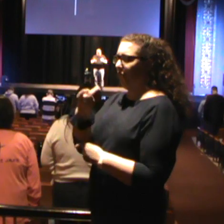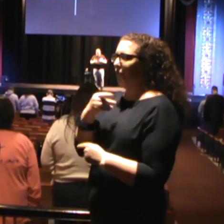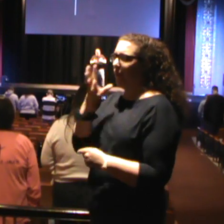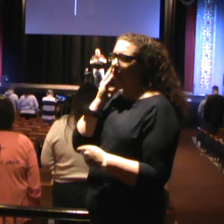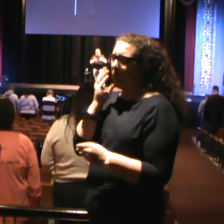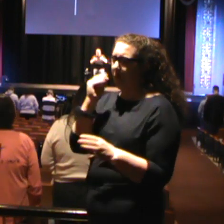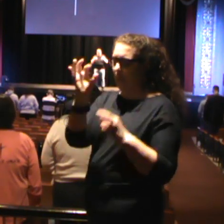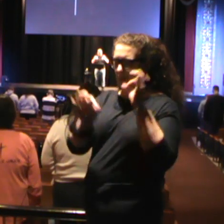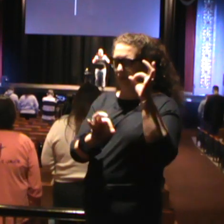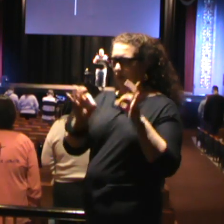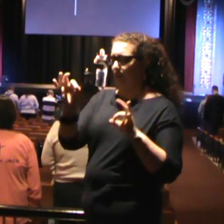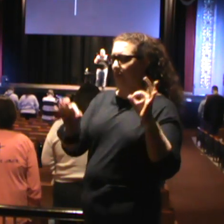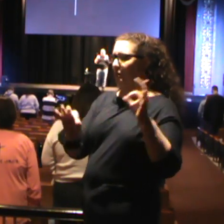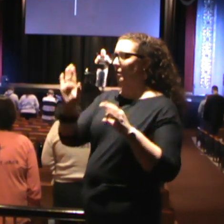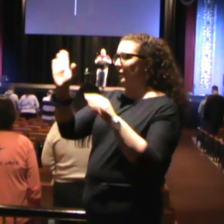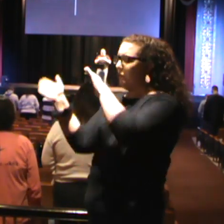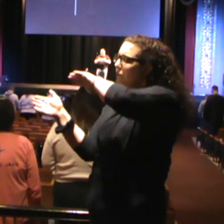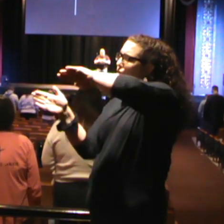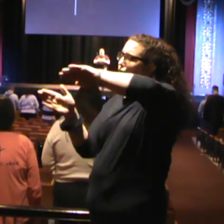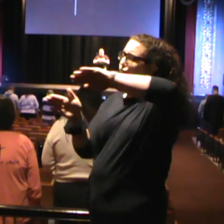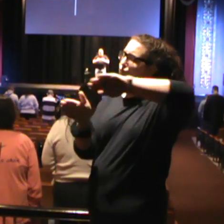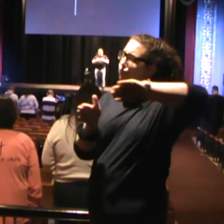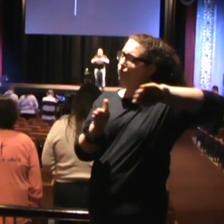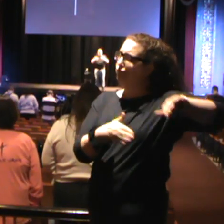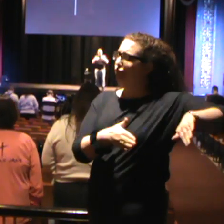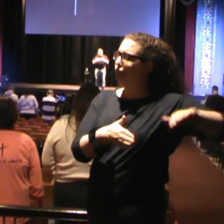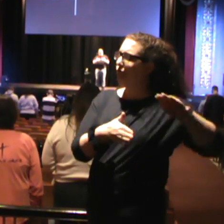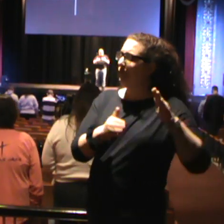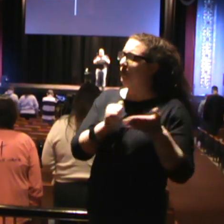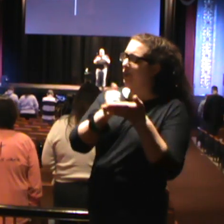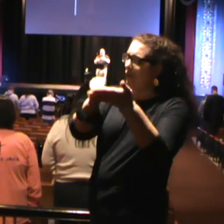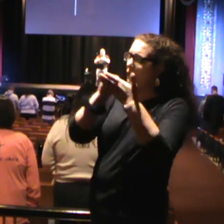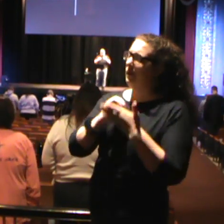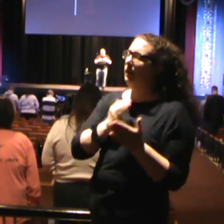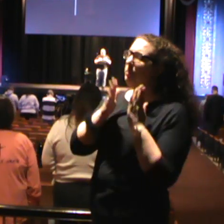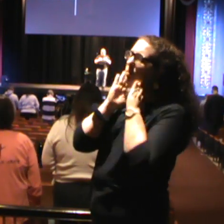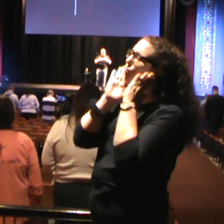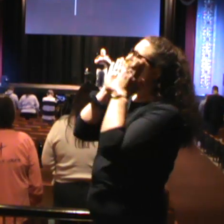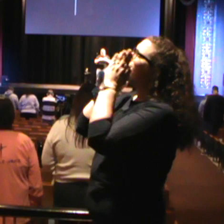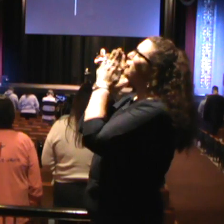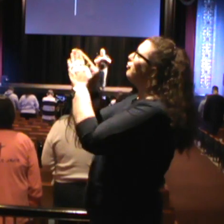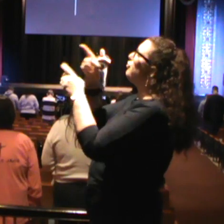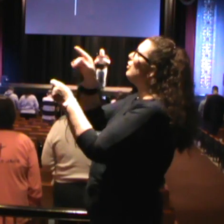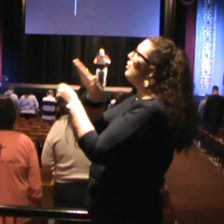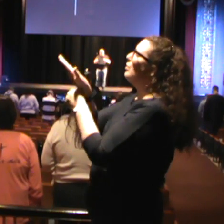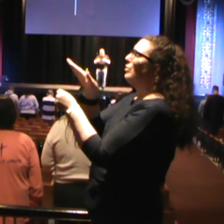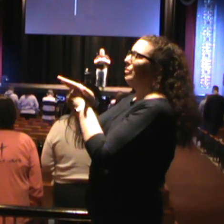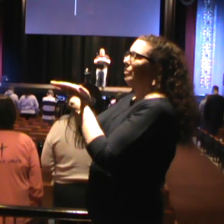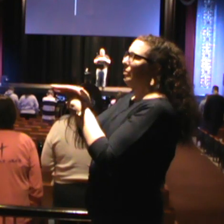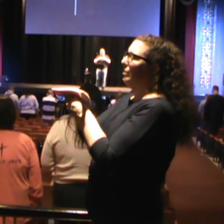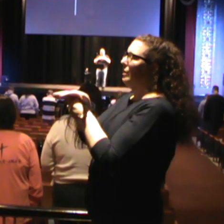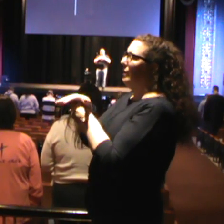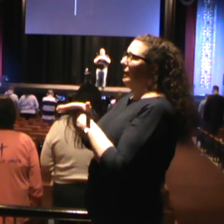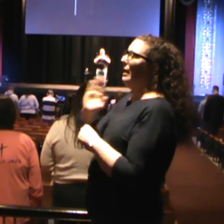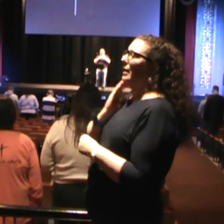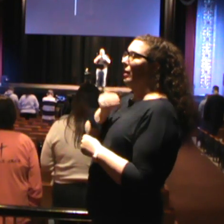experience just the power of the Holy Spirit in our lives that would transform us to be used completely